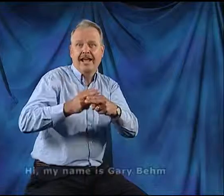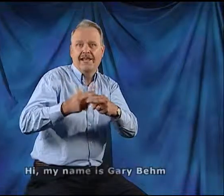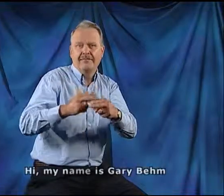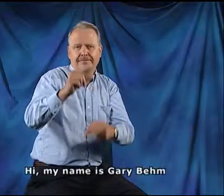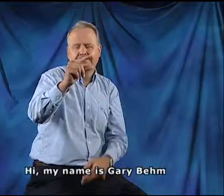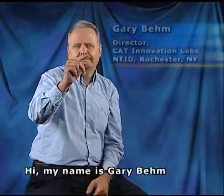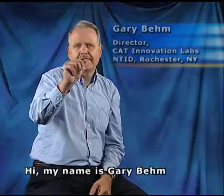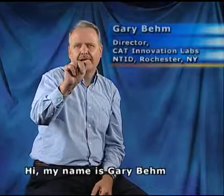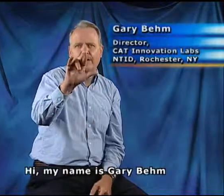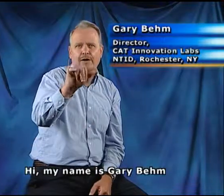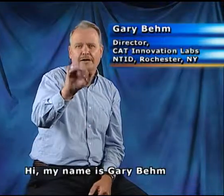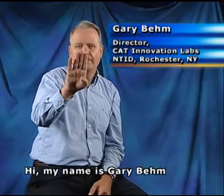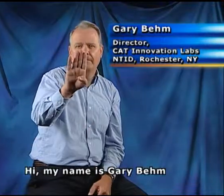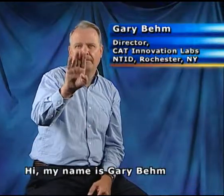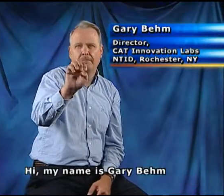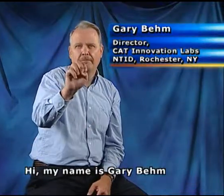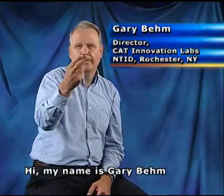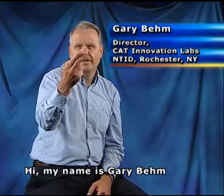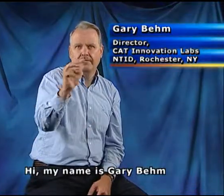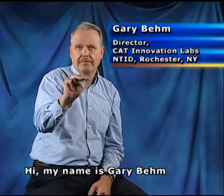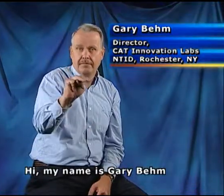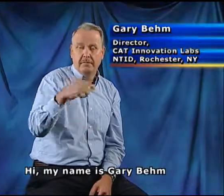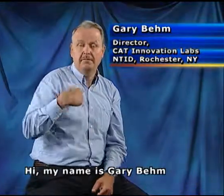Hi, my name is Gary Beam.